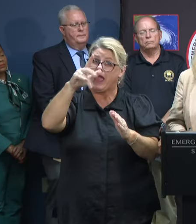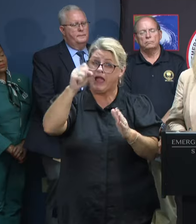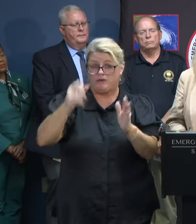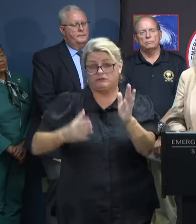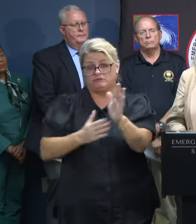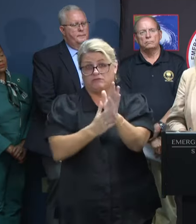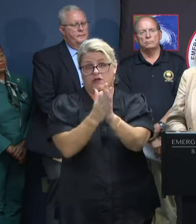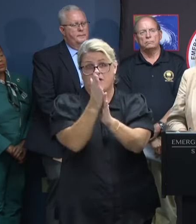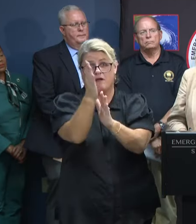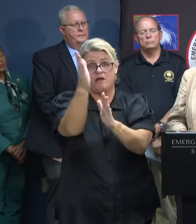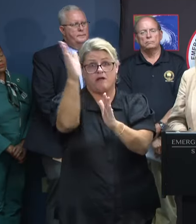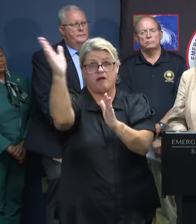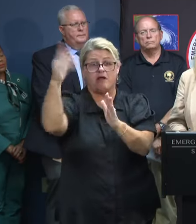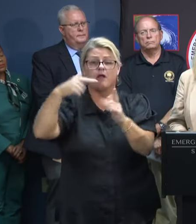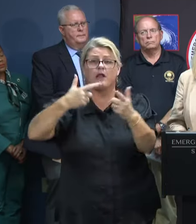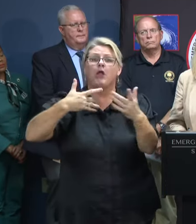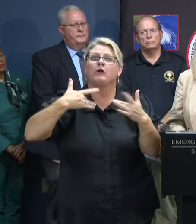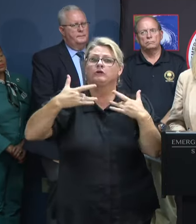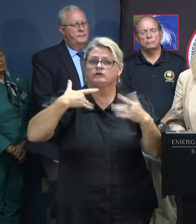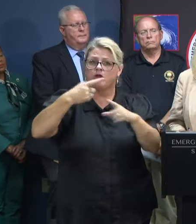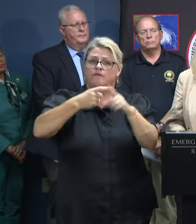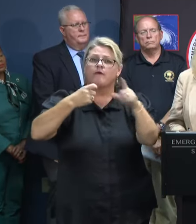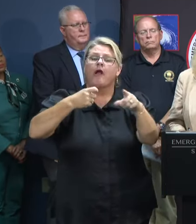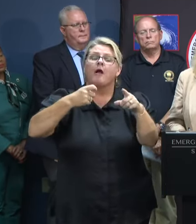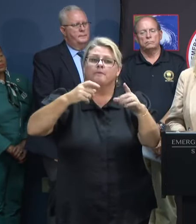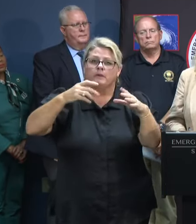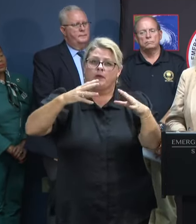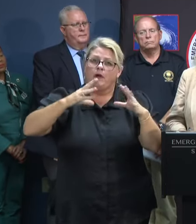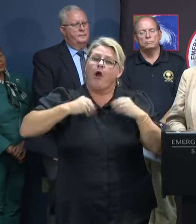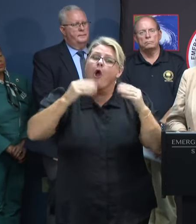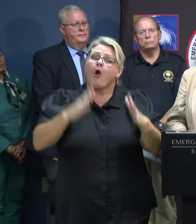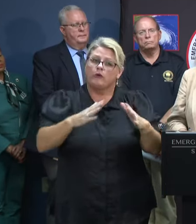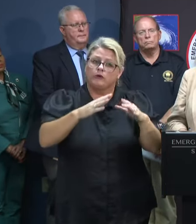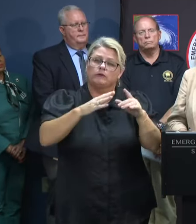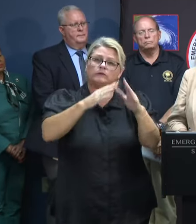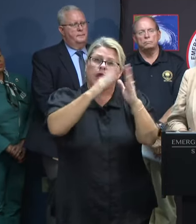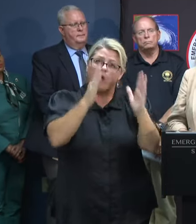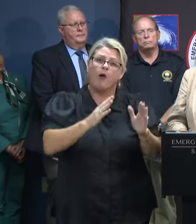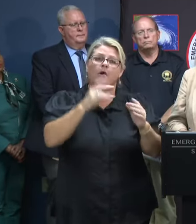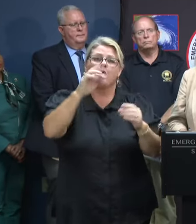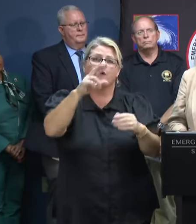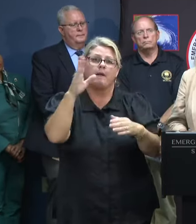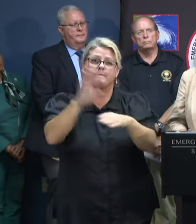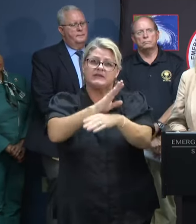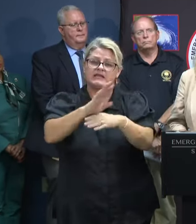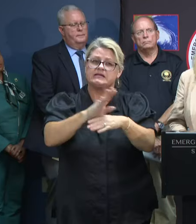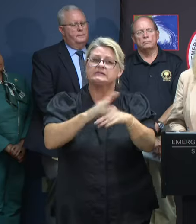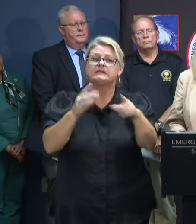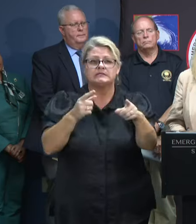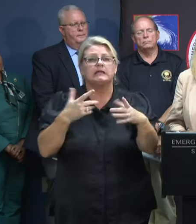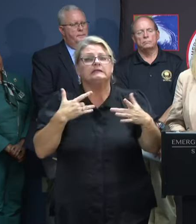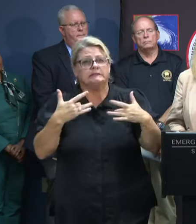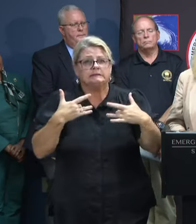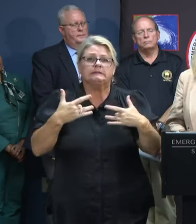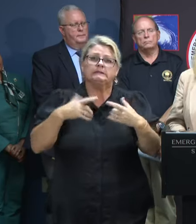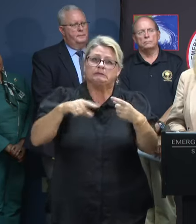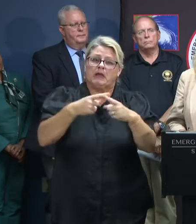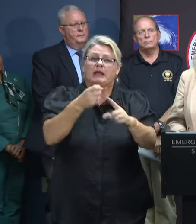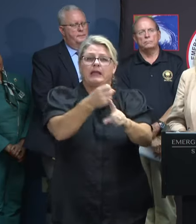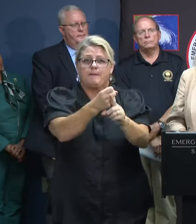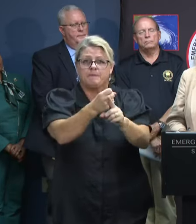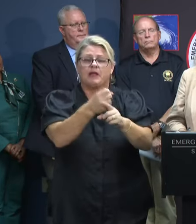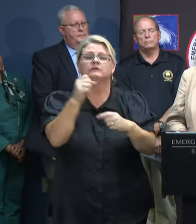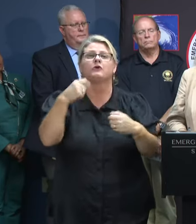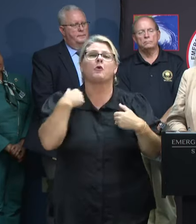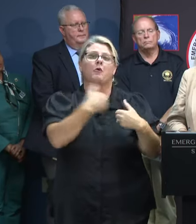concerns from residential and commercial property owners who have concerns about impacts from storm surge. Today, we have issued